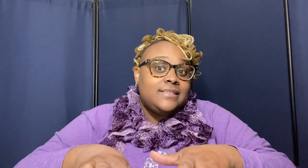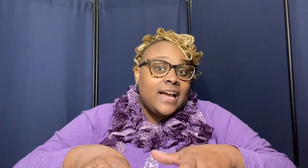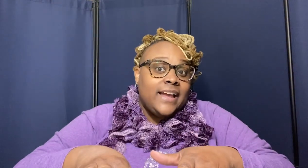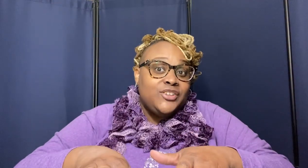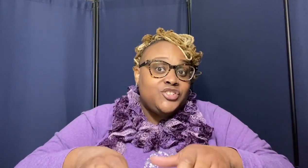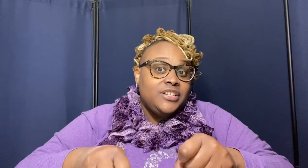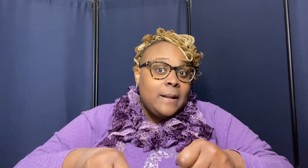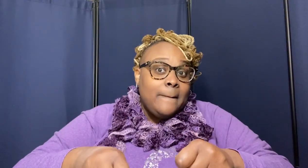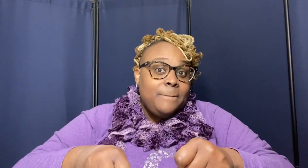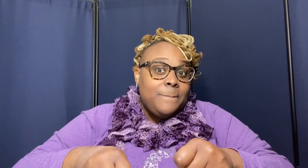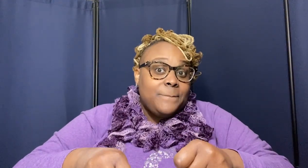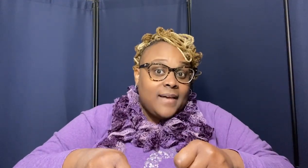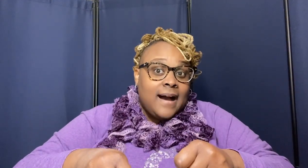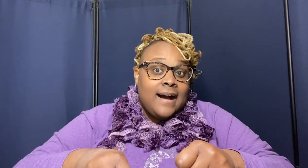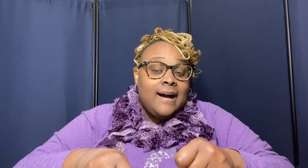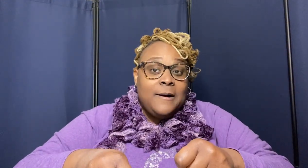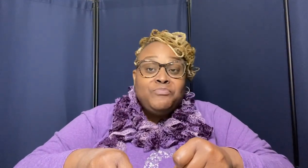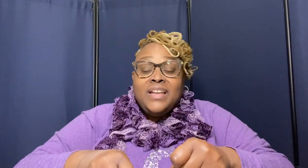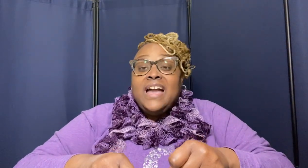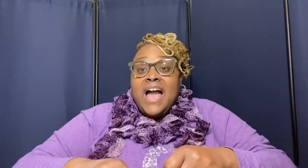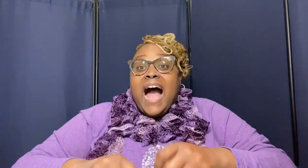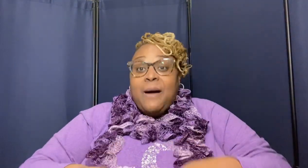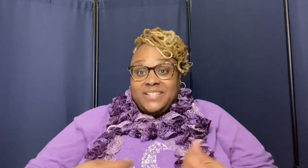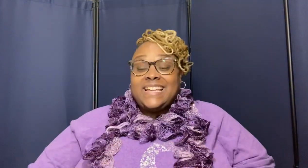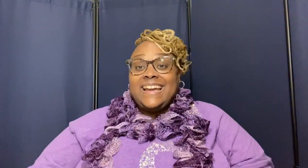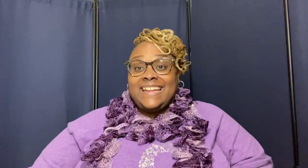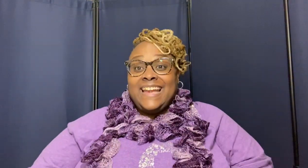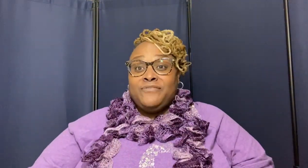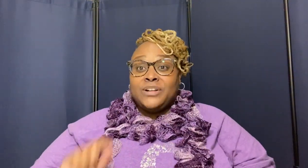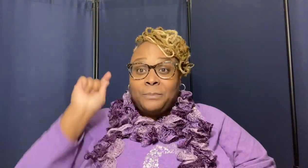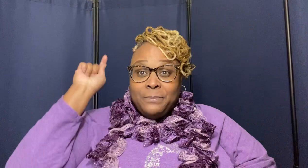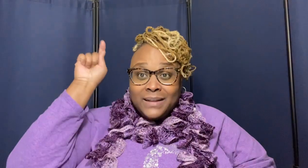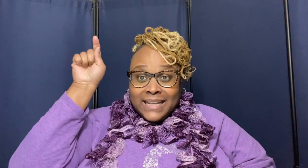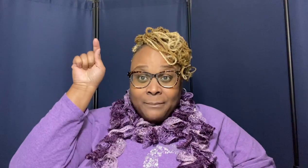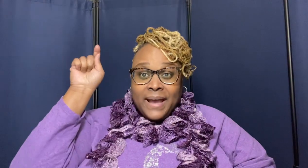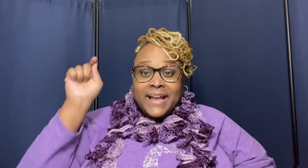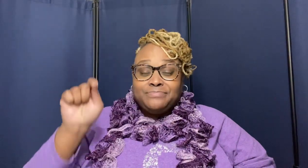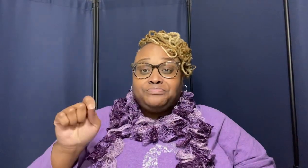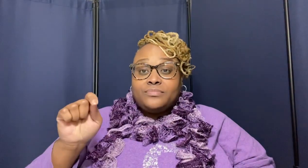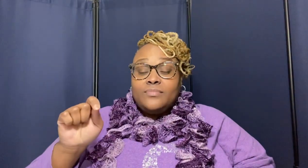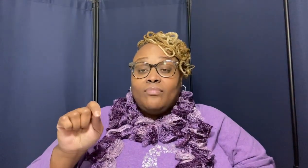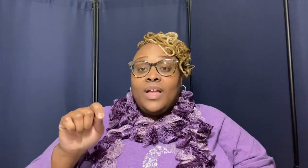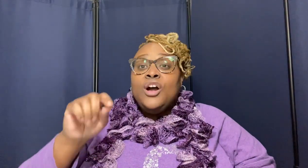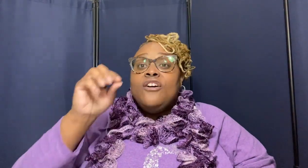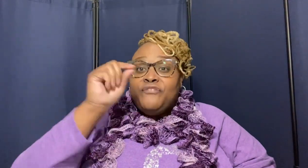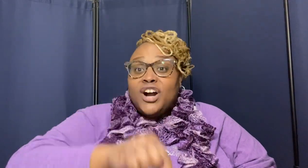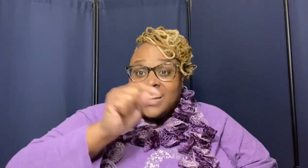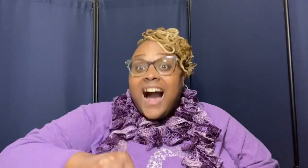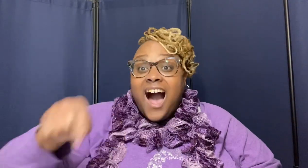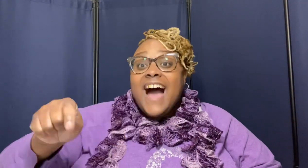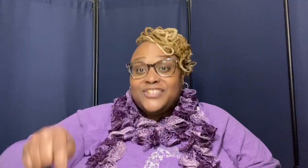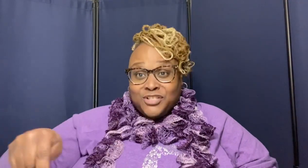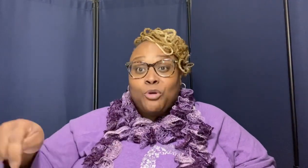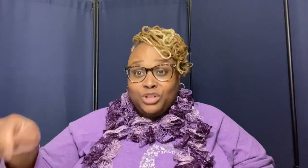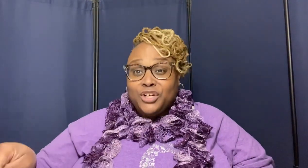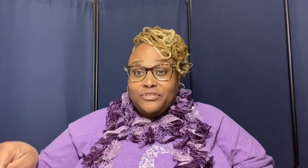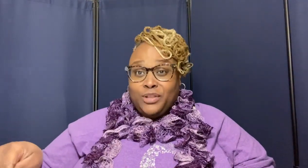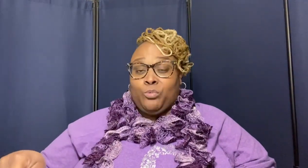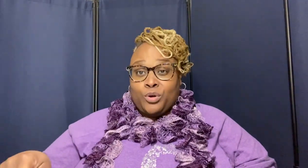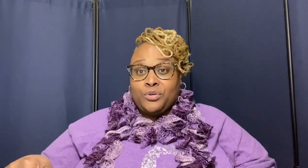change uh-huh i'ma say it again for the people in the back for god so loved the world